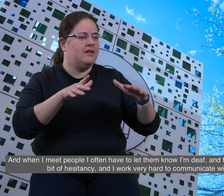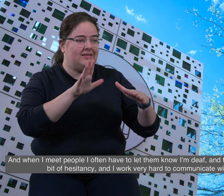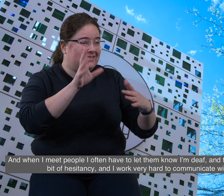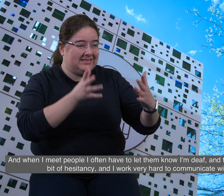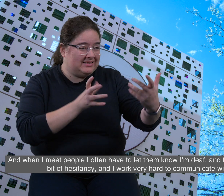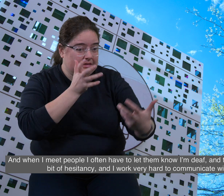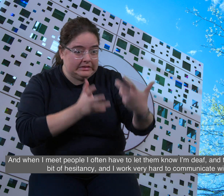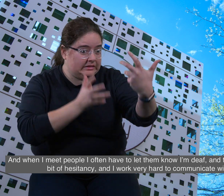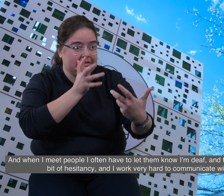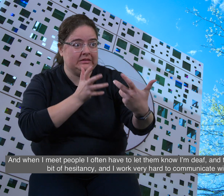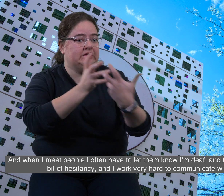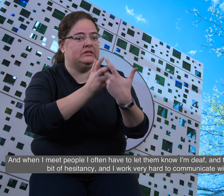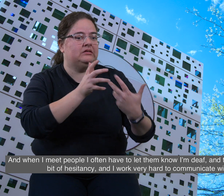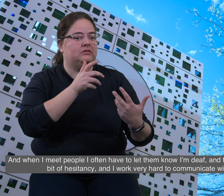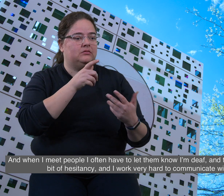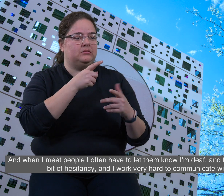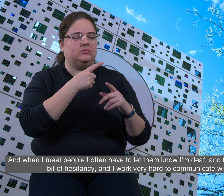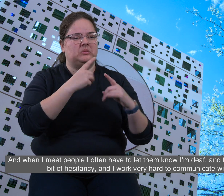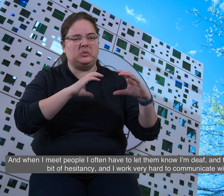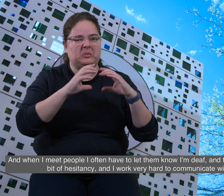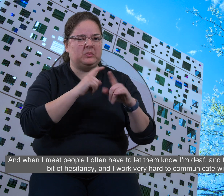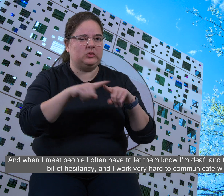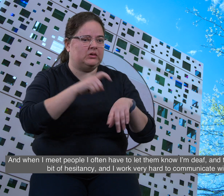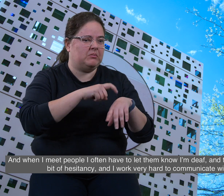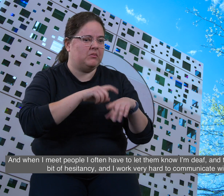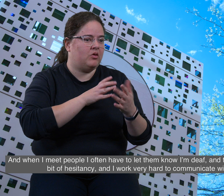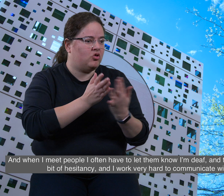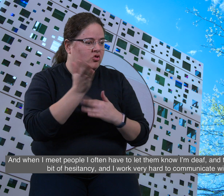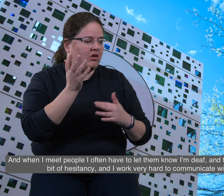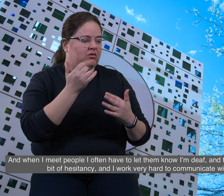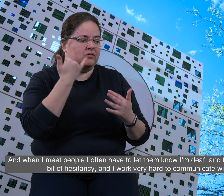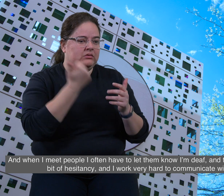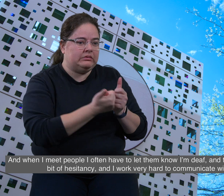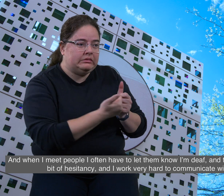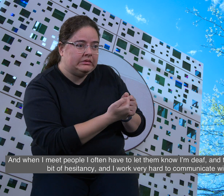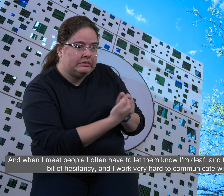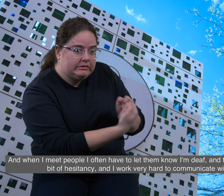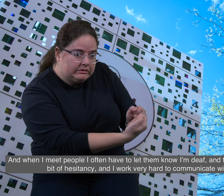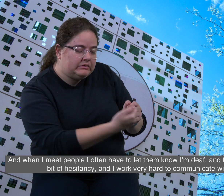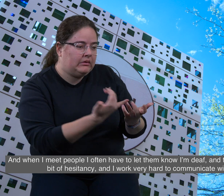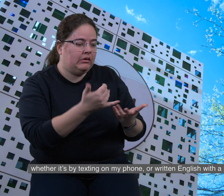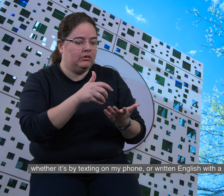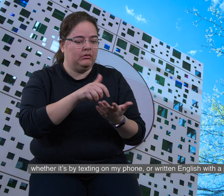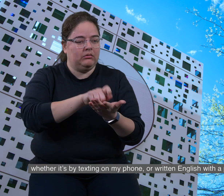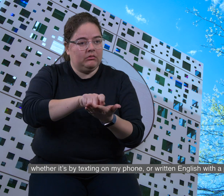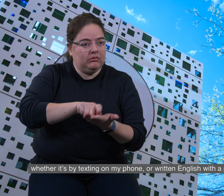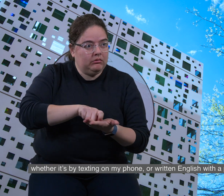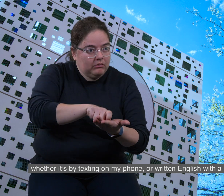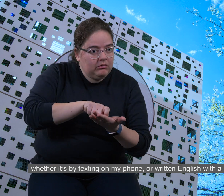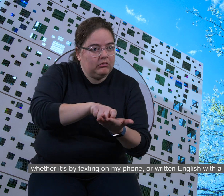let them know I'm deaf and their first response is a bit of hesitancy. And I work very hard to communicate with people, whether it's by texting